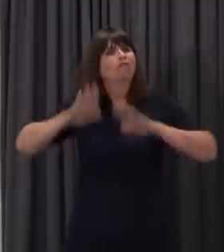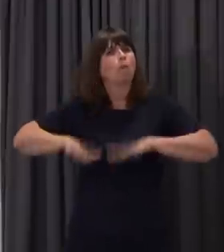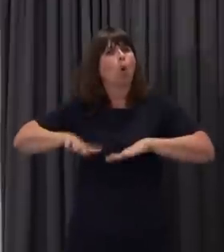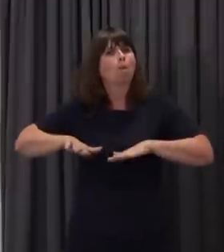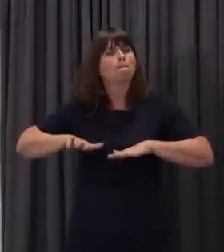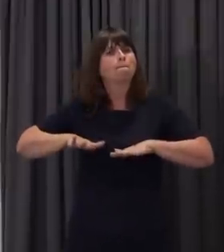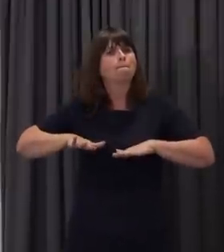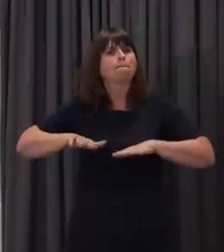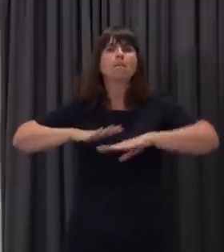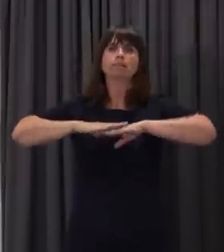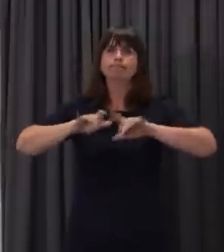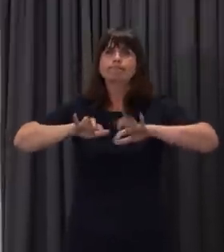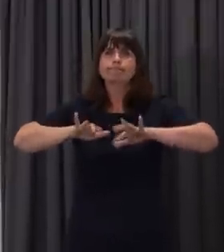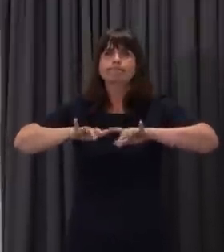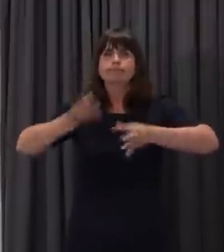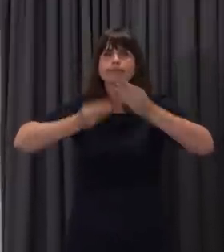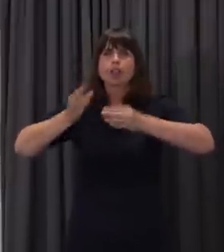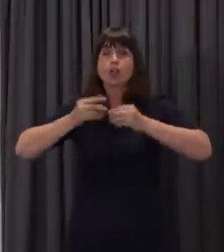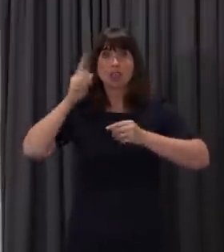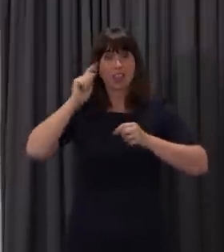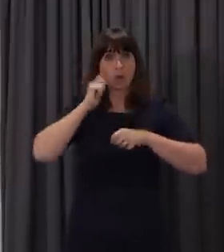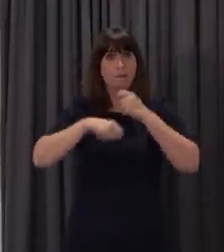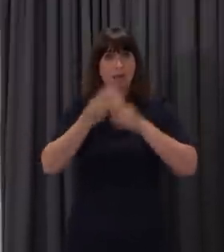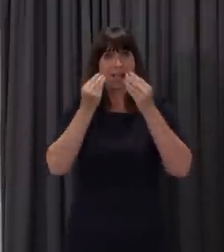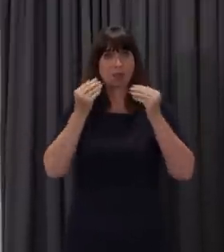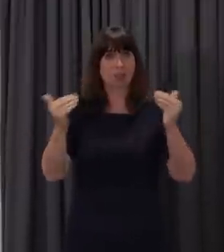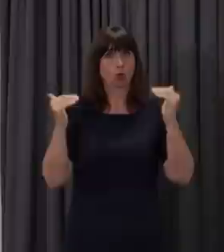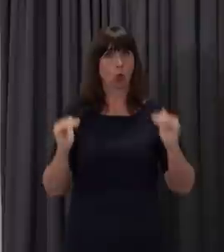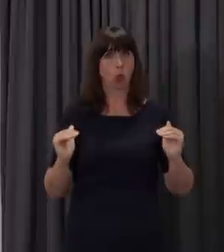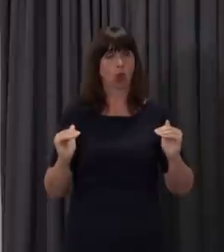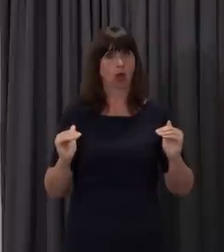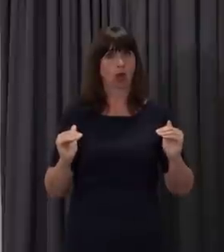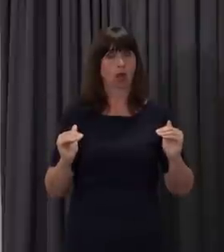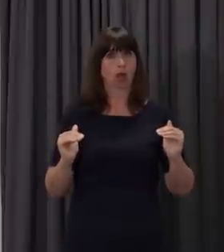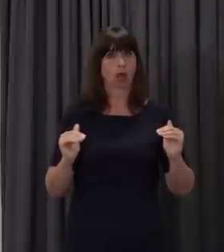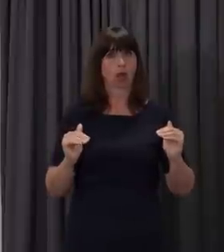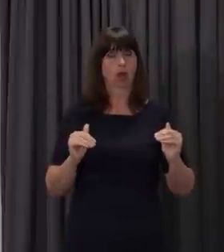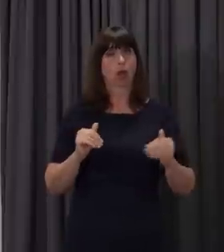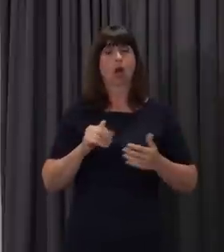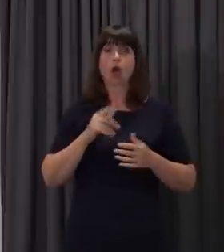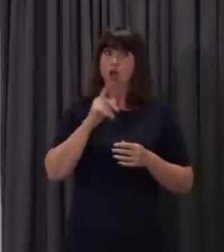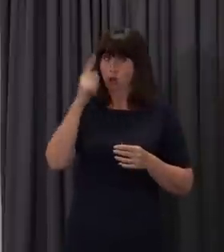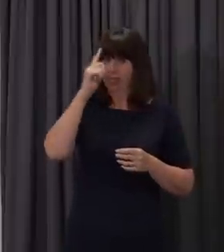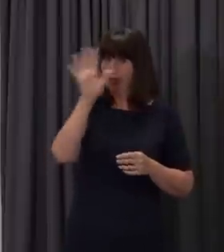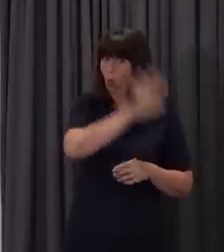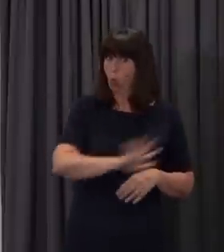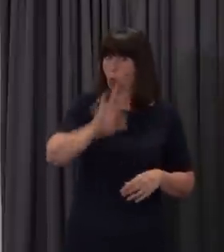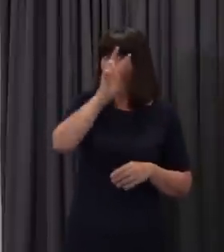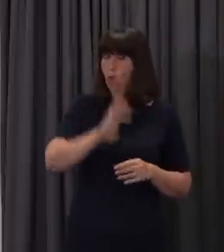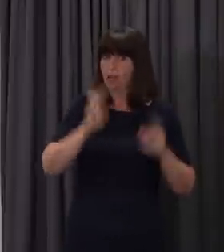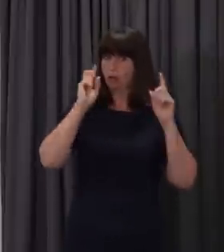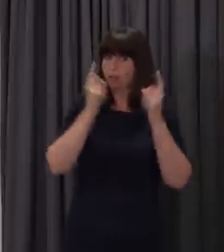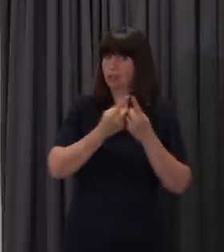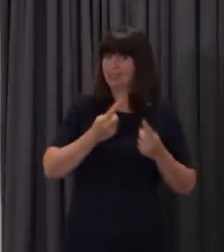disadvantage over the normal teaching methods they may receive, especially for practical courses? And would you urge all Welsh universities to